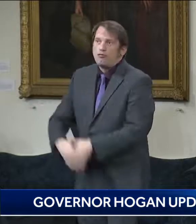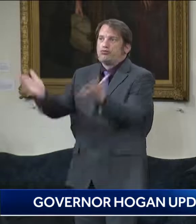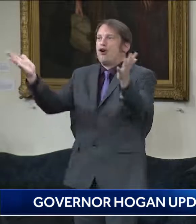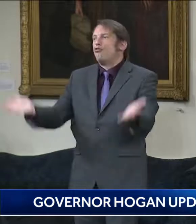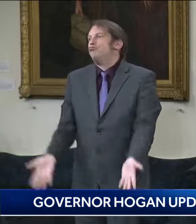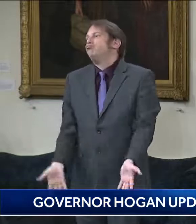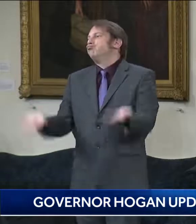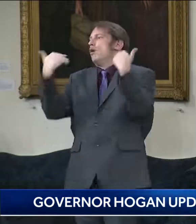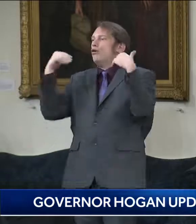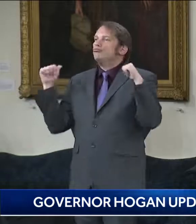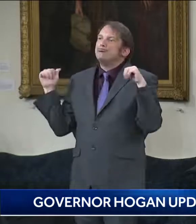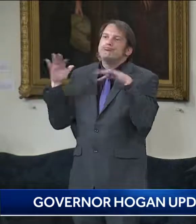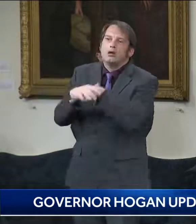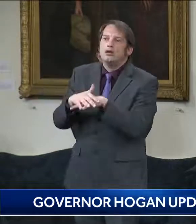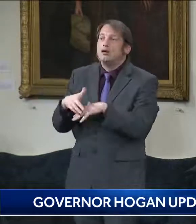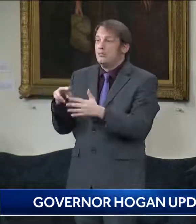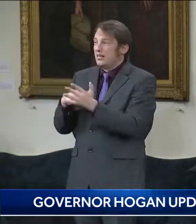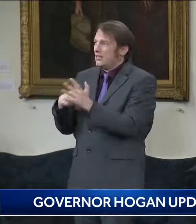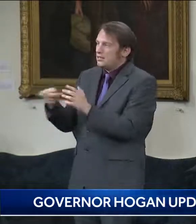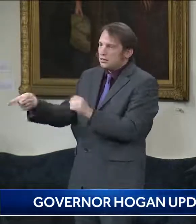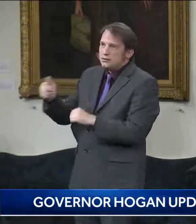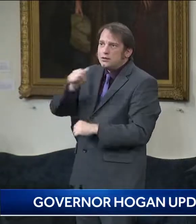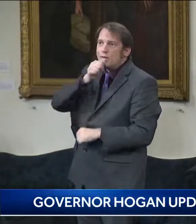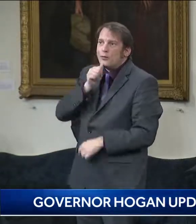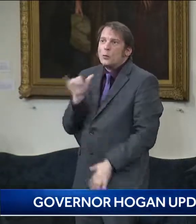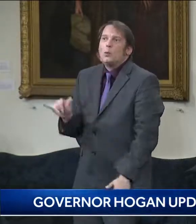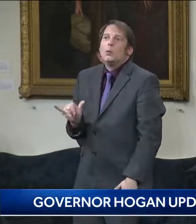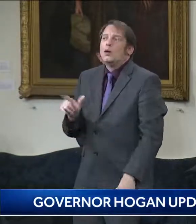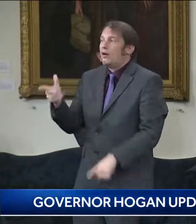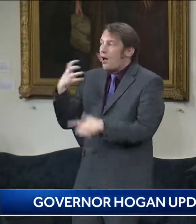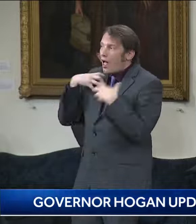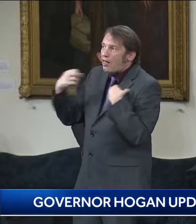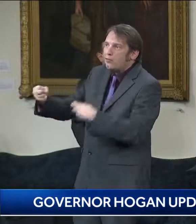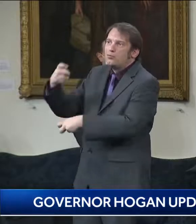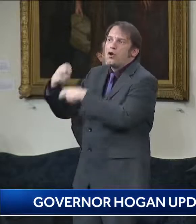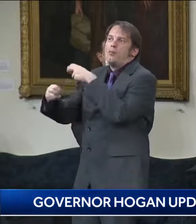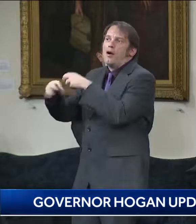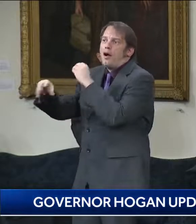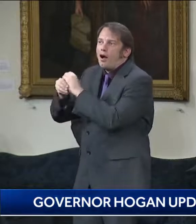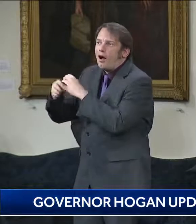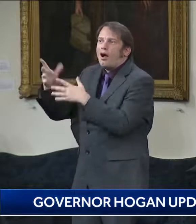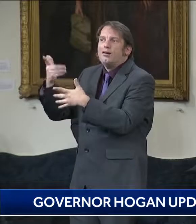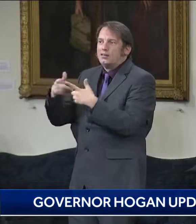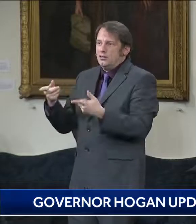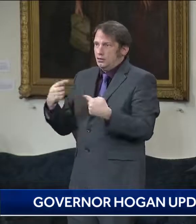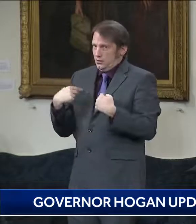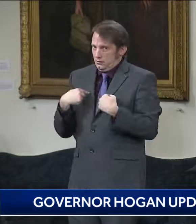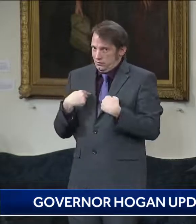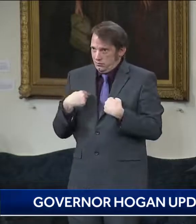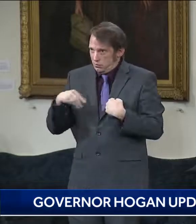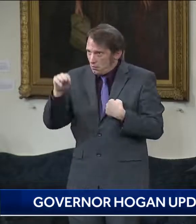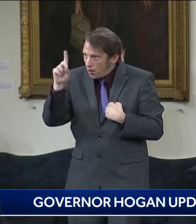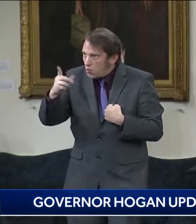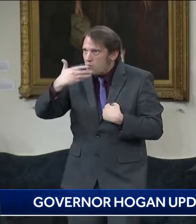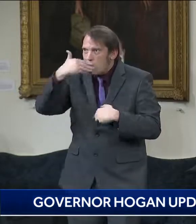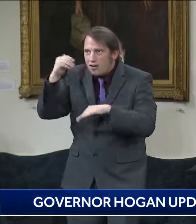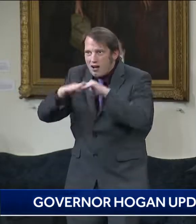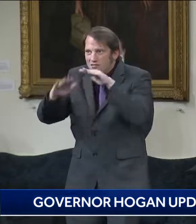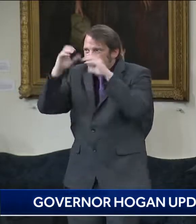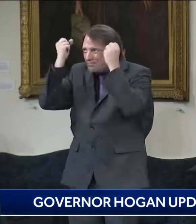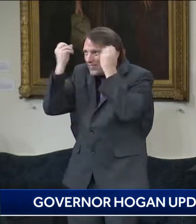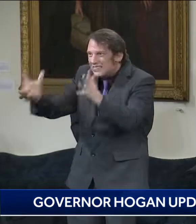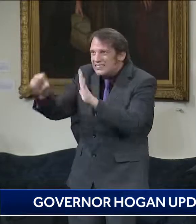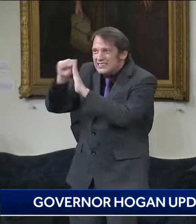suffering the health consequences. We are better than most states in the country, both on our health metrics and on our economic